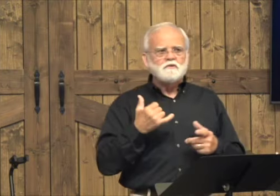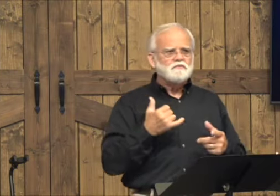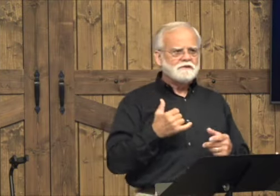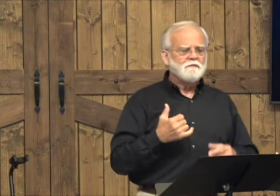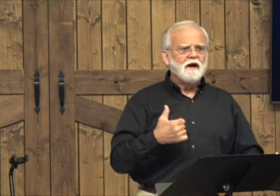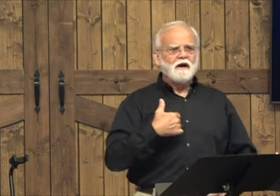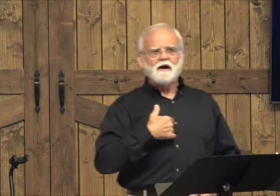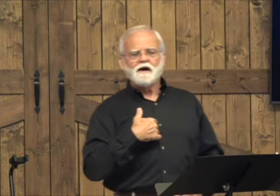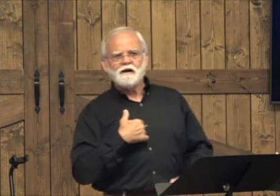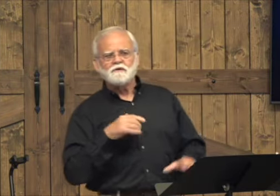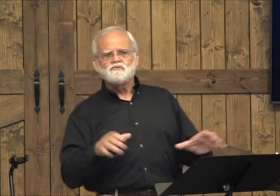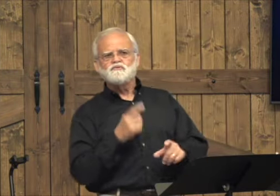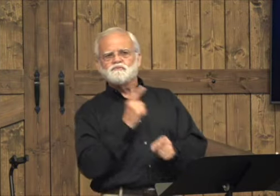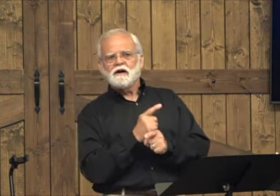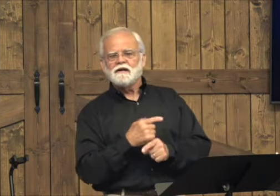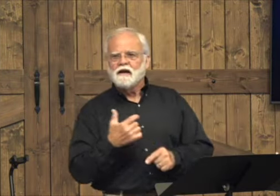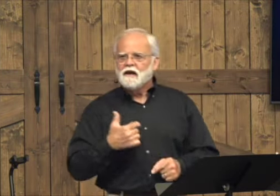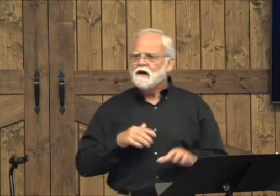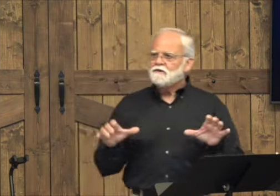we talk about things being right or wrong.